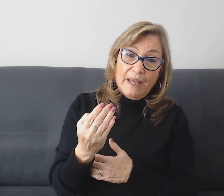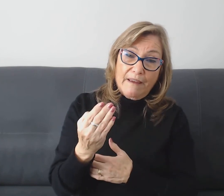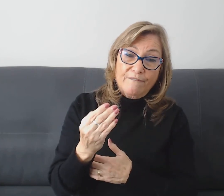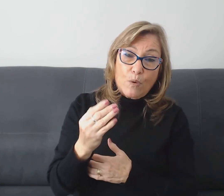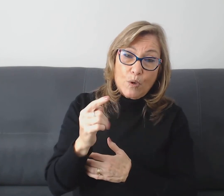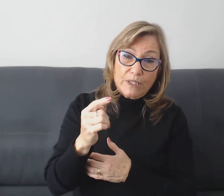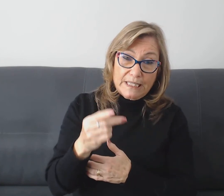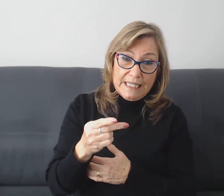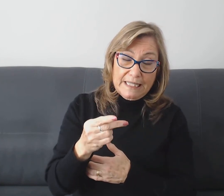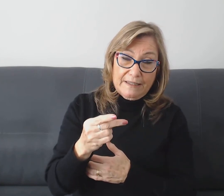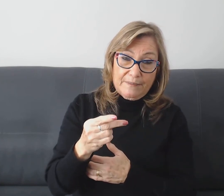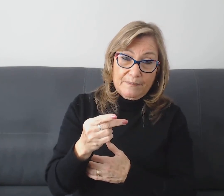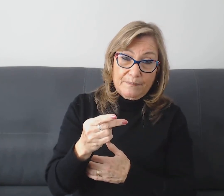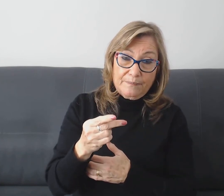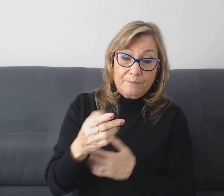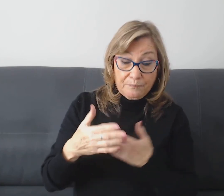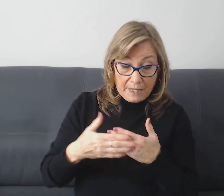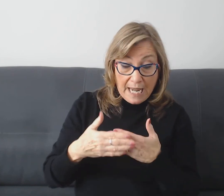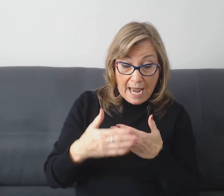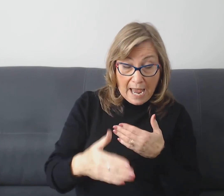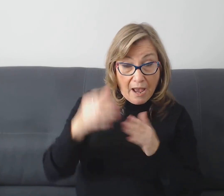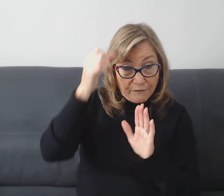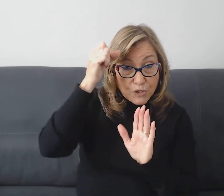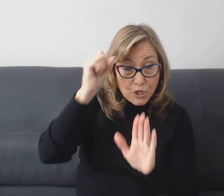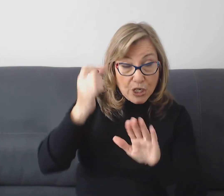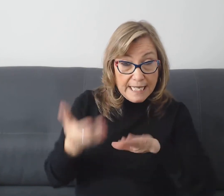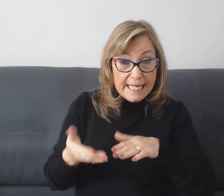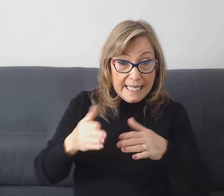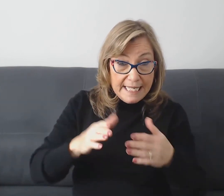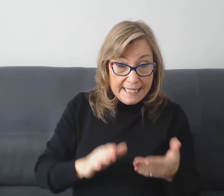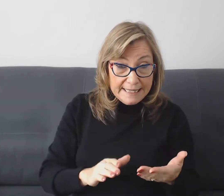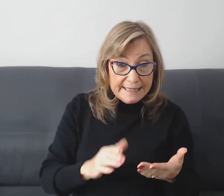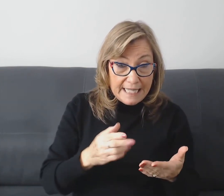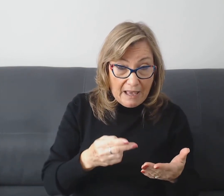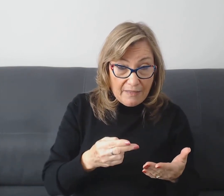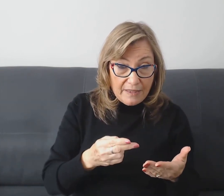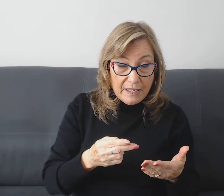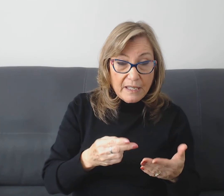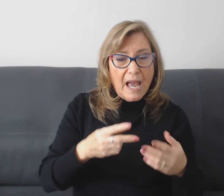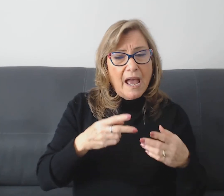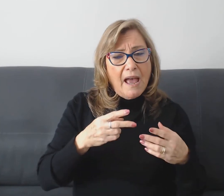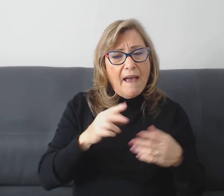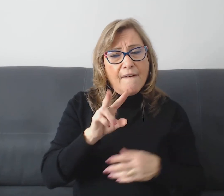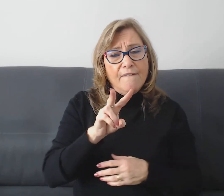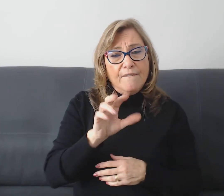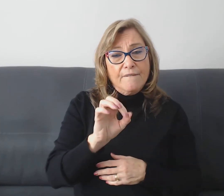After his death, Valentine was named a saint.